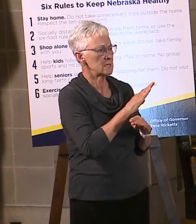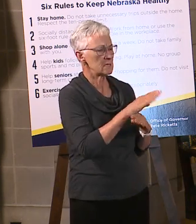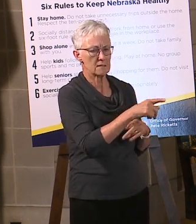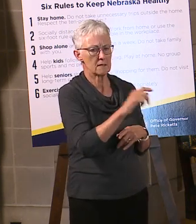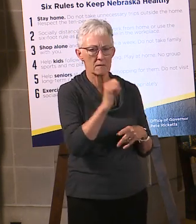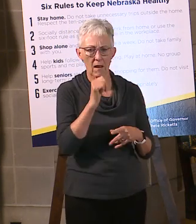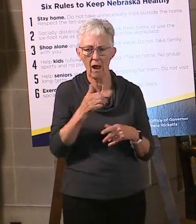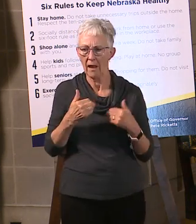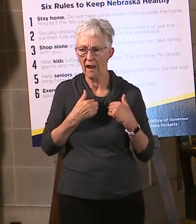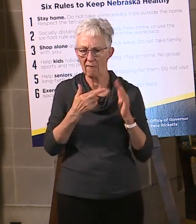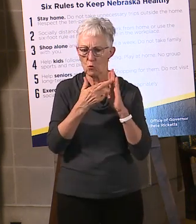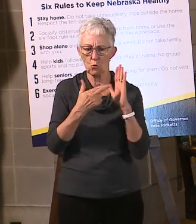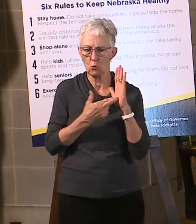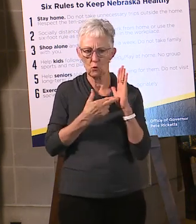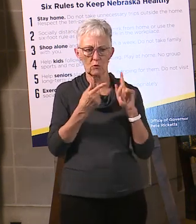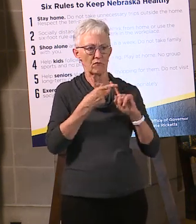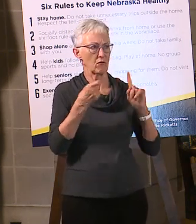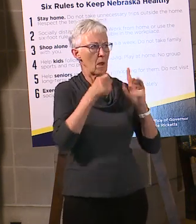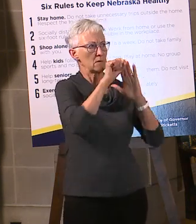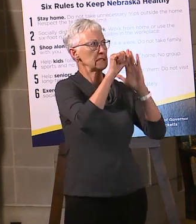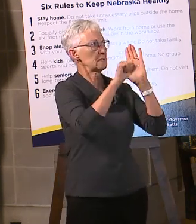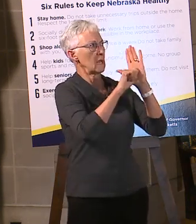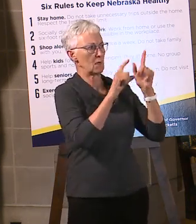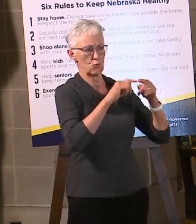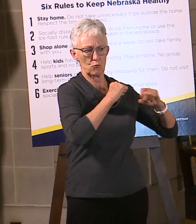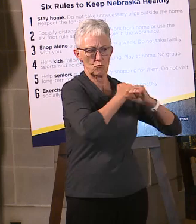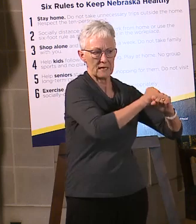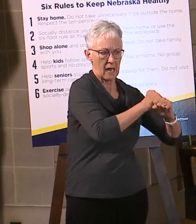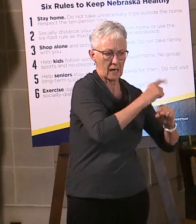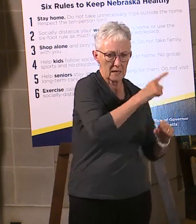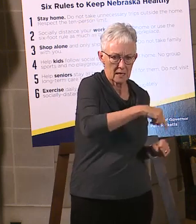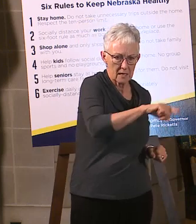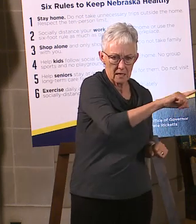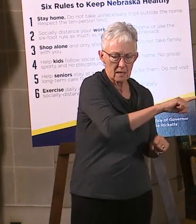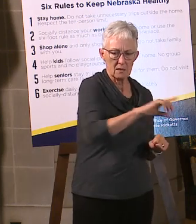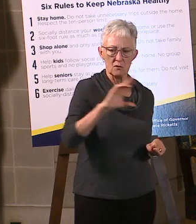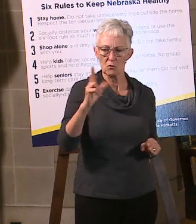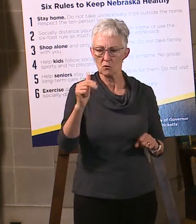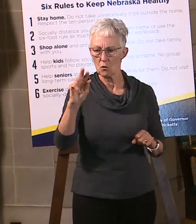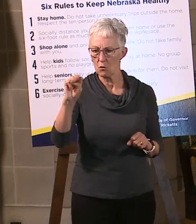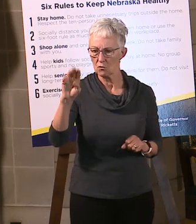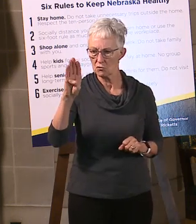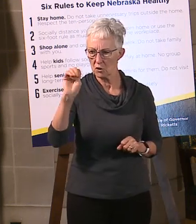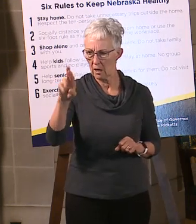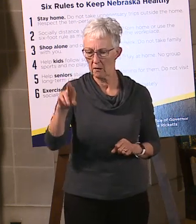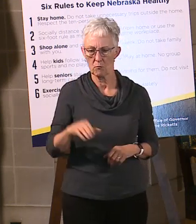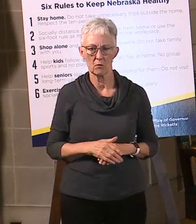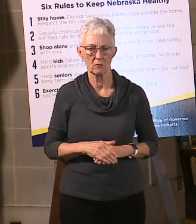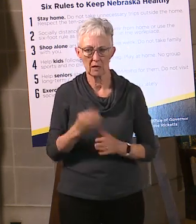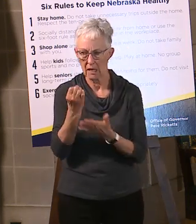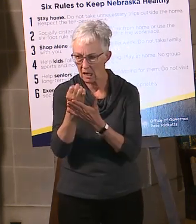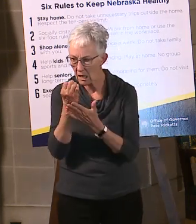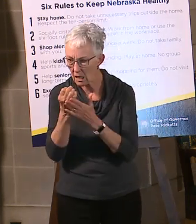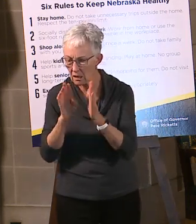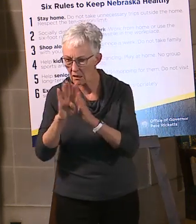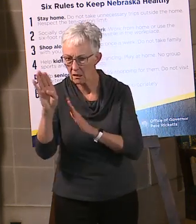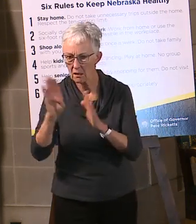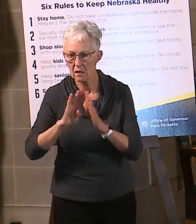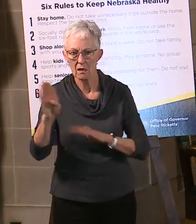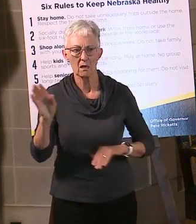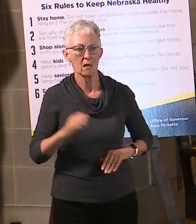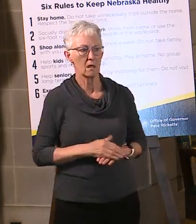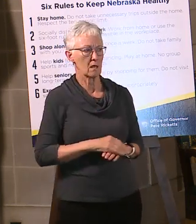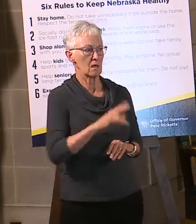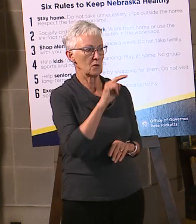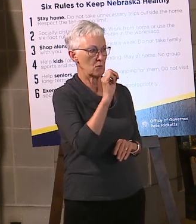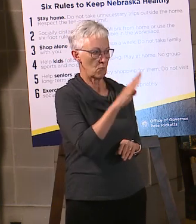How are they opening? And so chambers, economic developers, the Nebraska Business Development Center,